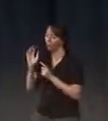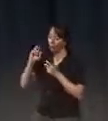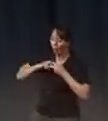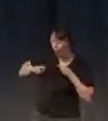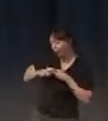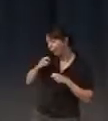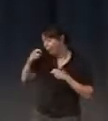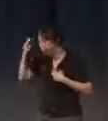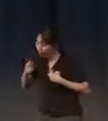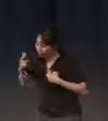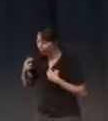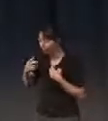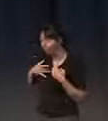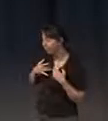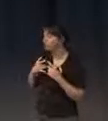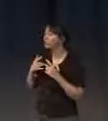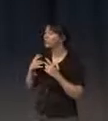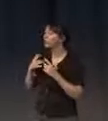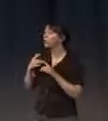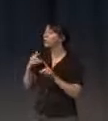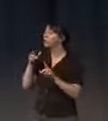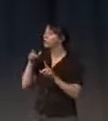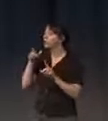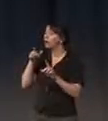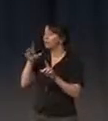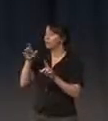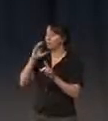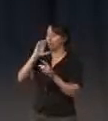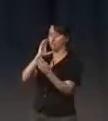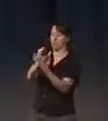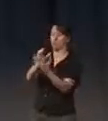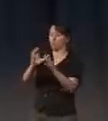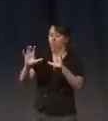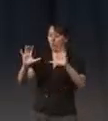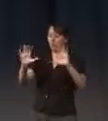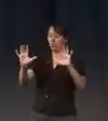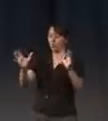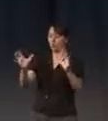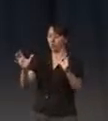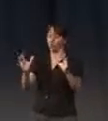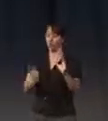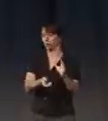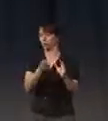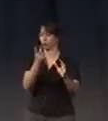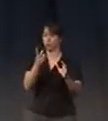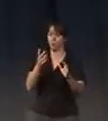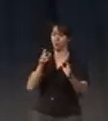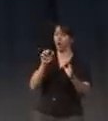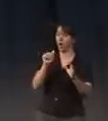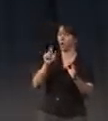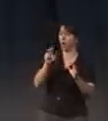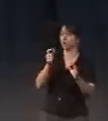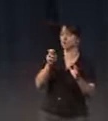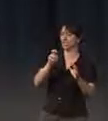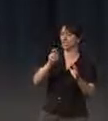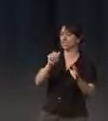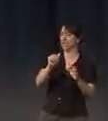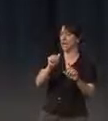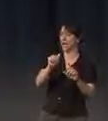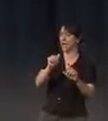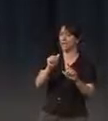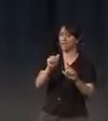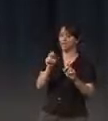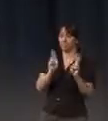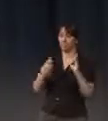Does it mean he make this book and then he start to put all this graphic where we say, well, between two Argentinian person, talk five centimeters different.